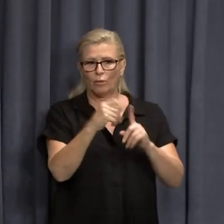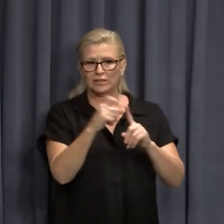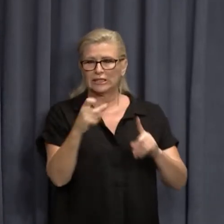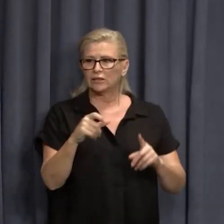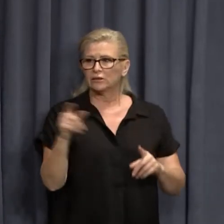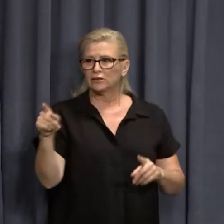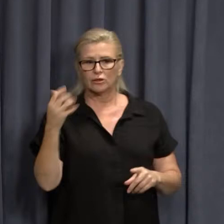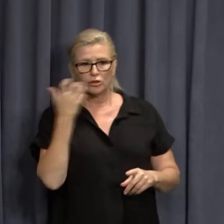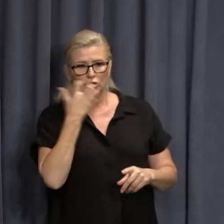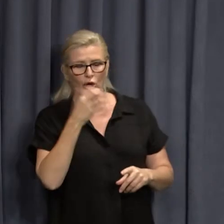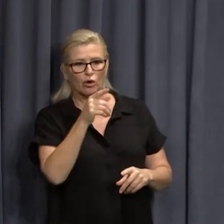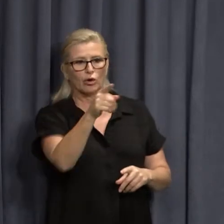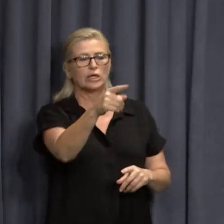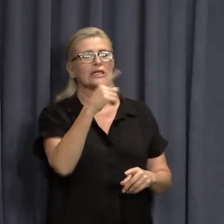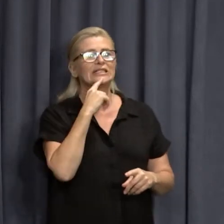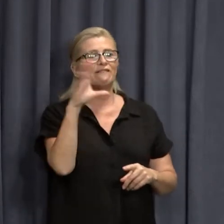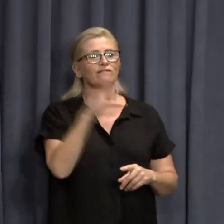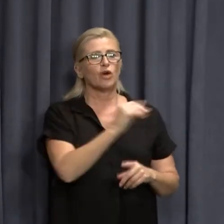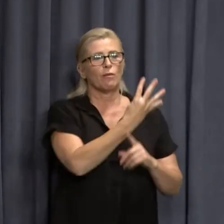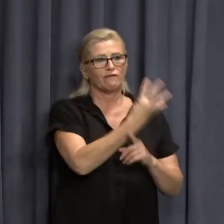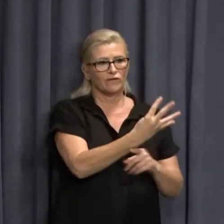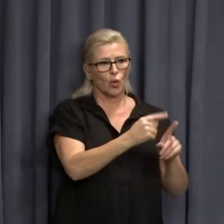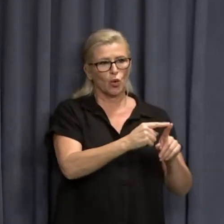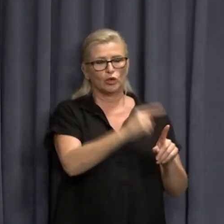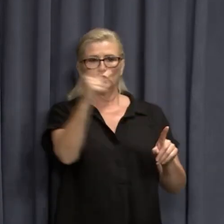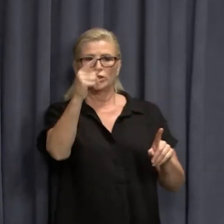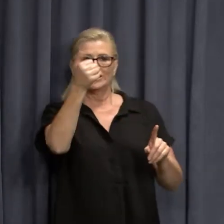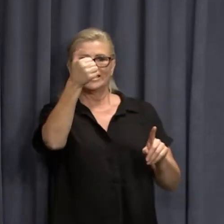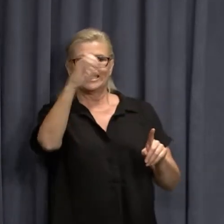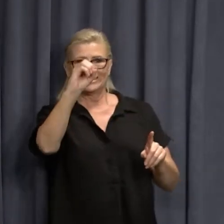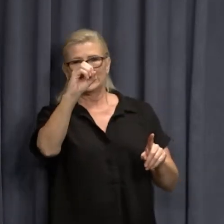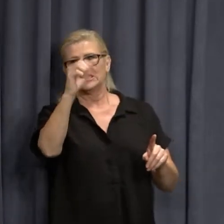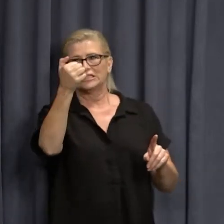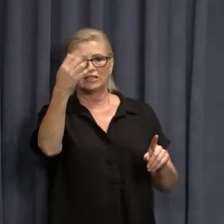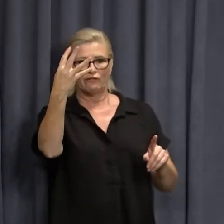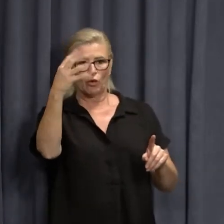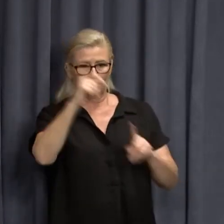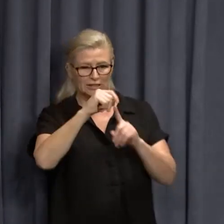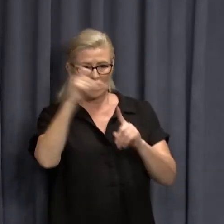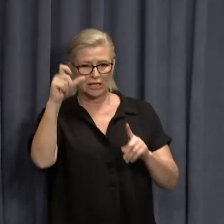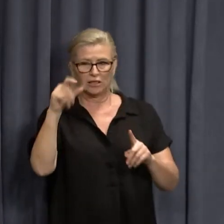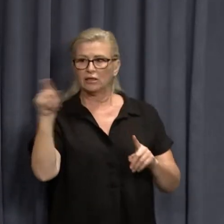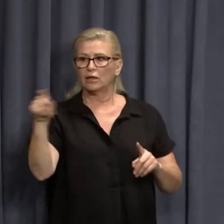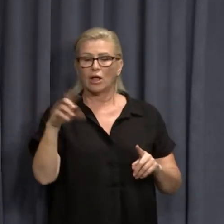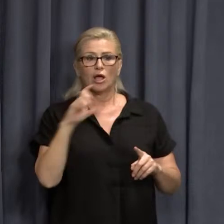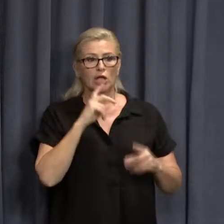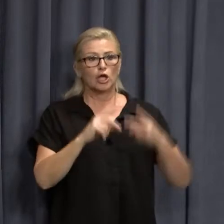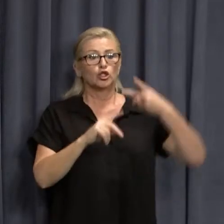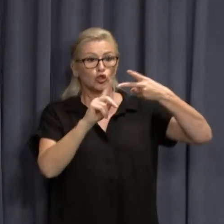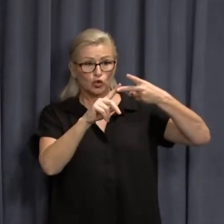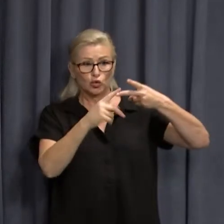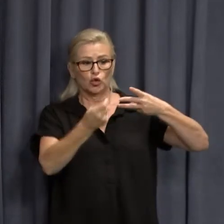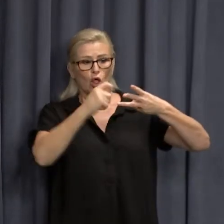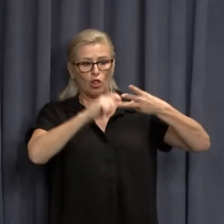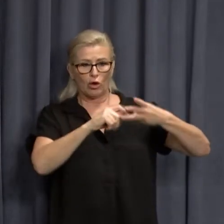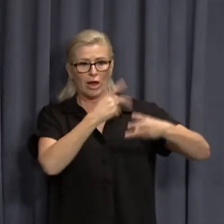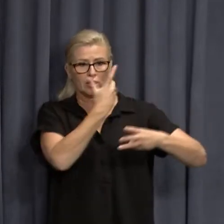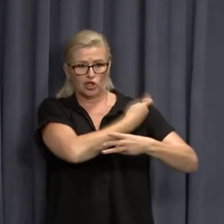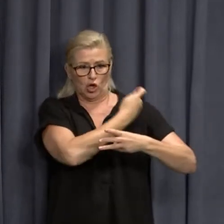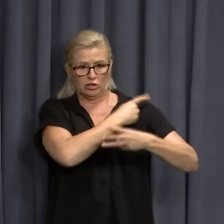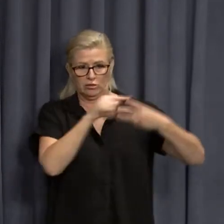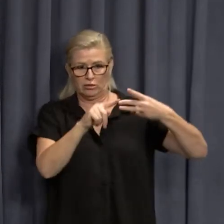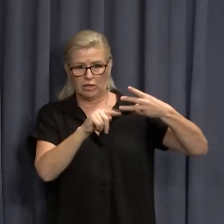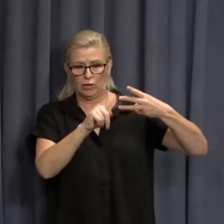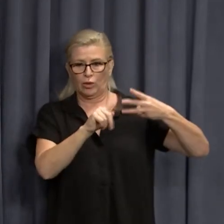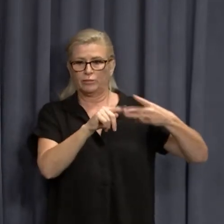I'm sorry? He said it raises from 4% to 60 to 64%. Yeah, from 2 dose to 3 dose. Why do you think